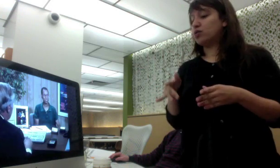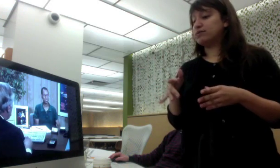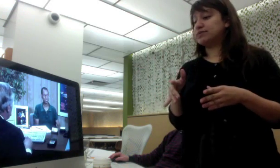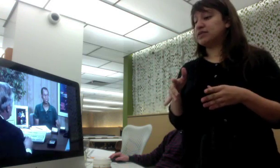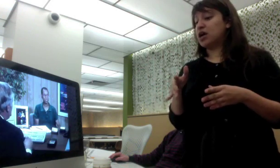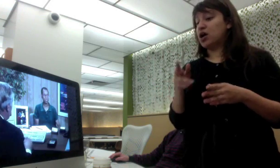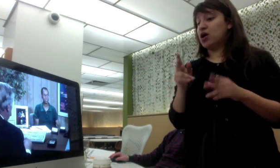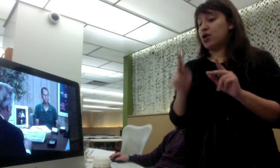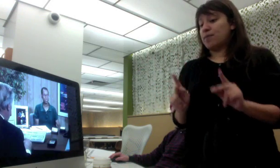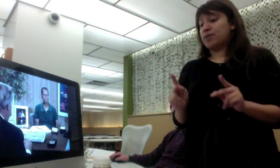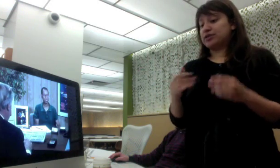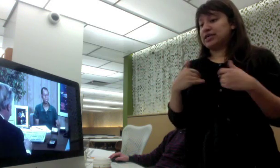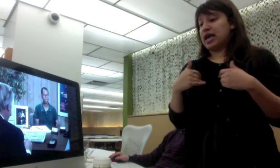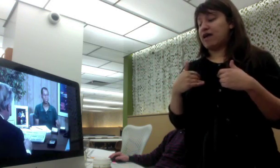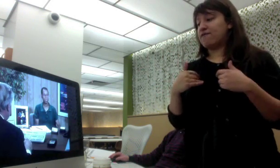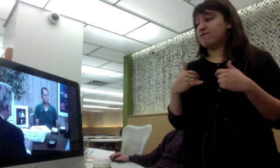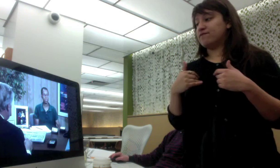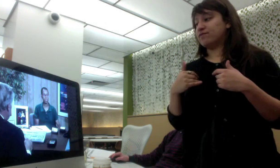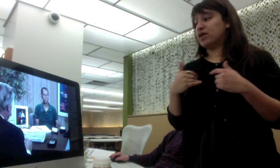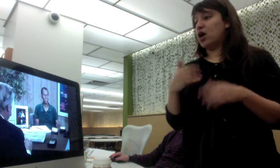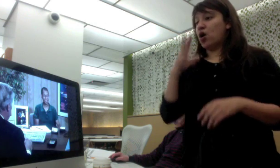are covered for one year.